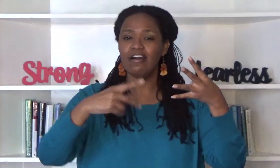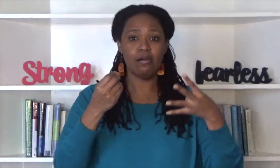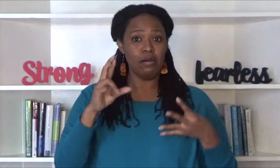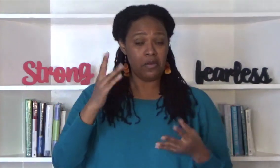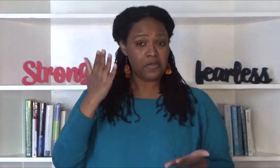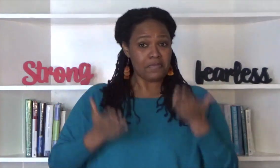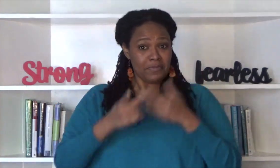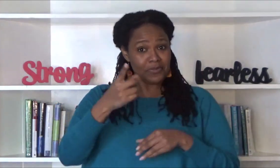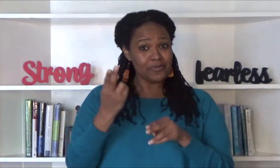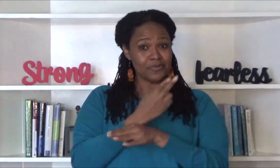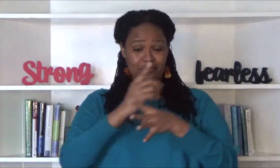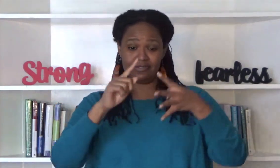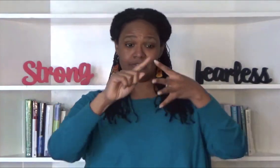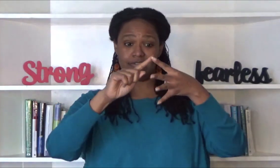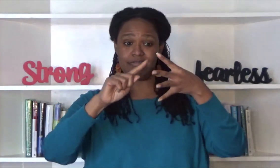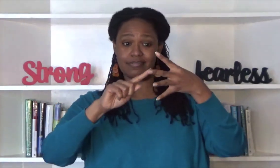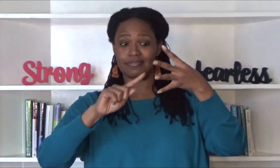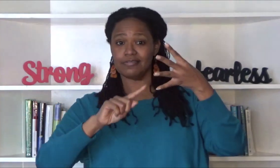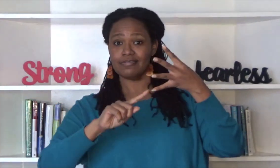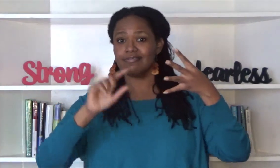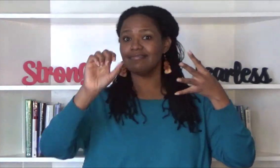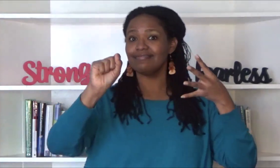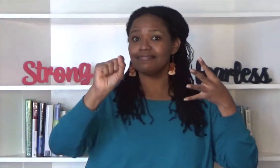or even s-t-p